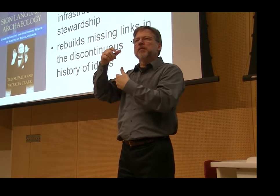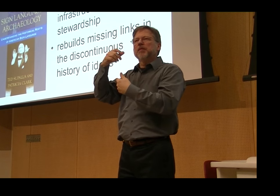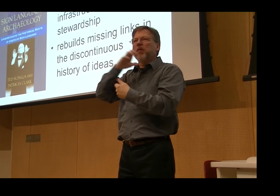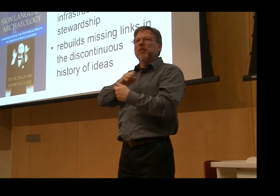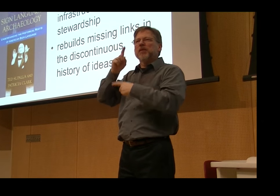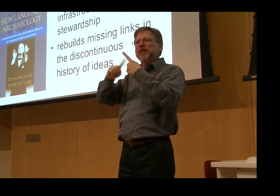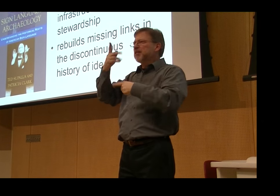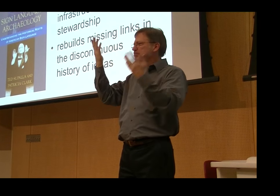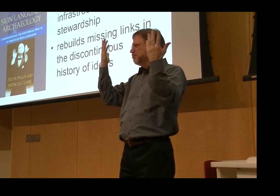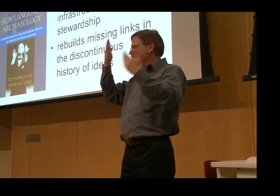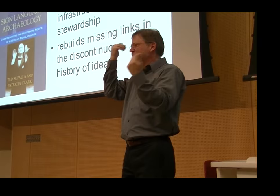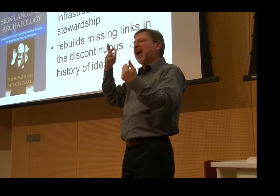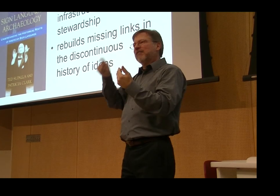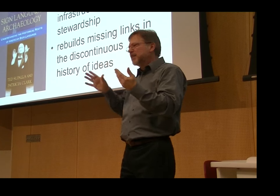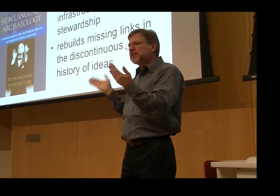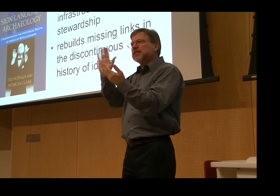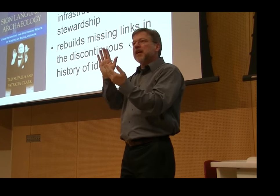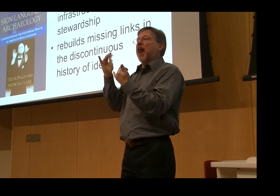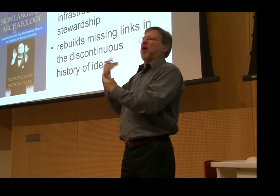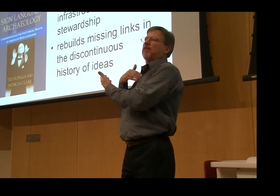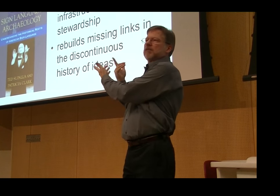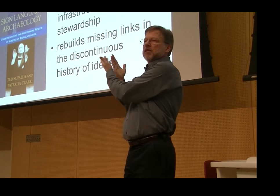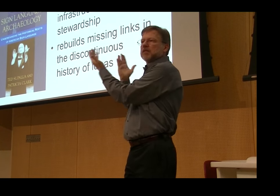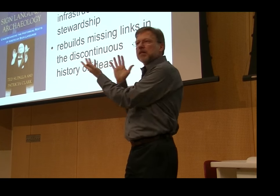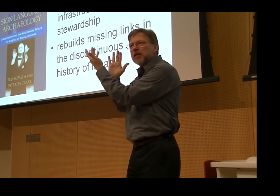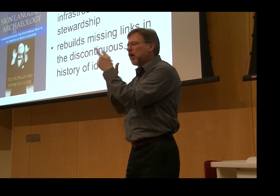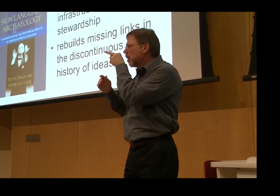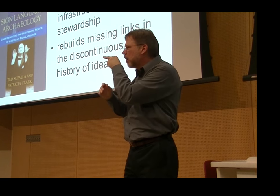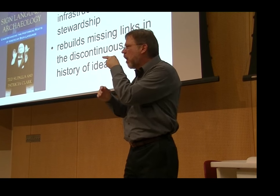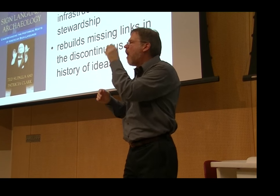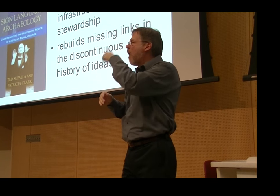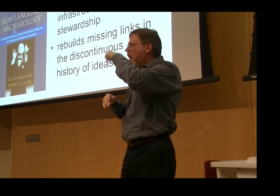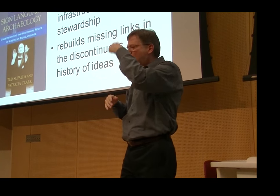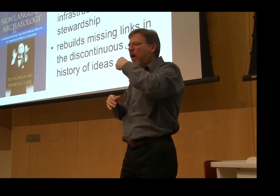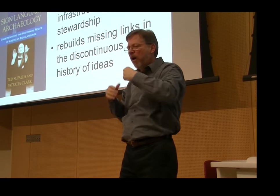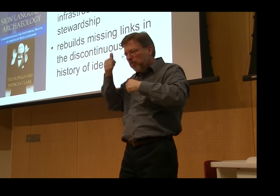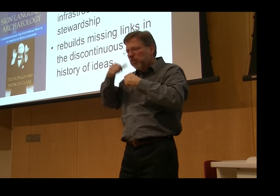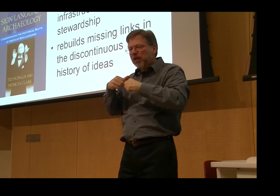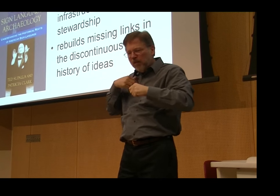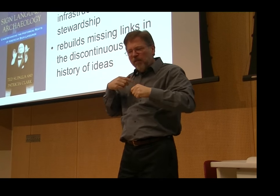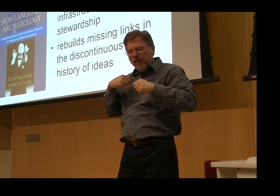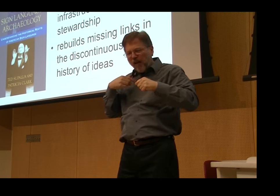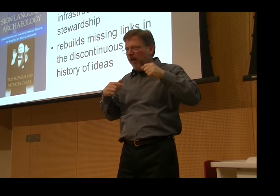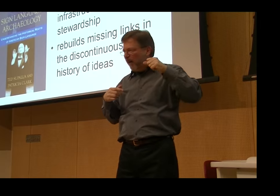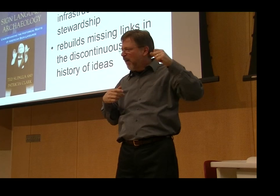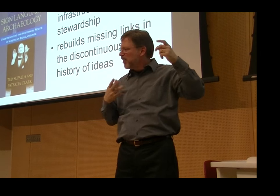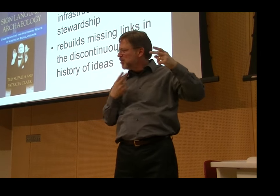That happens. We know that happens. But to elicit information from the older generation, we have